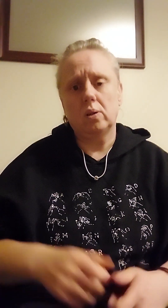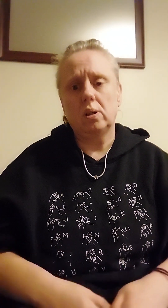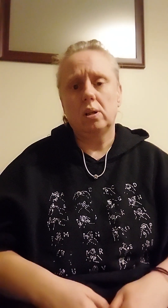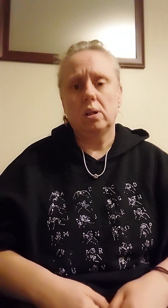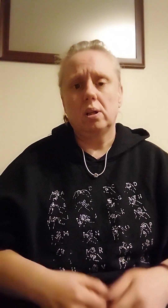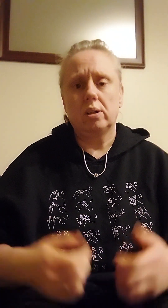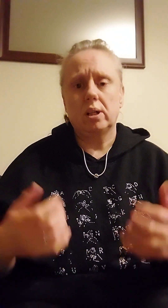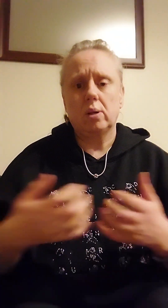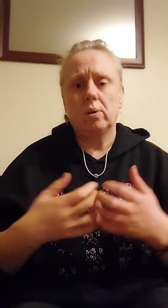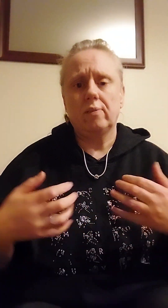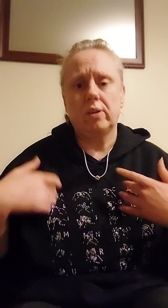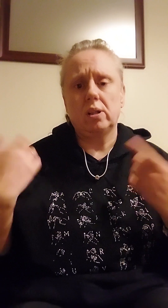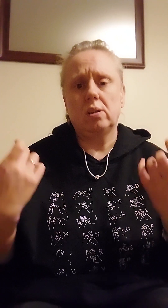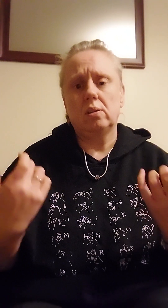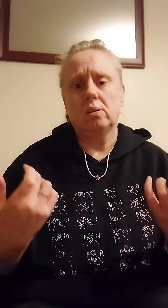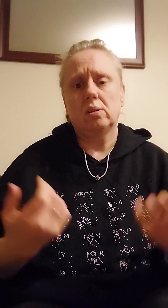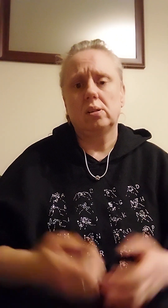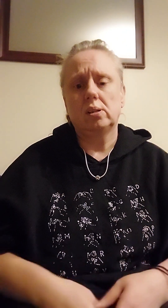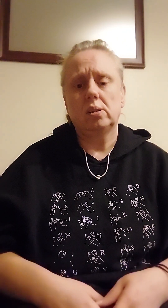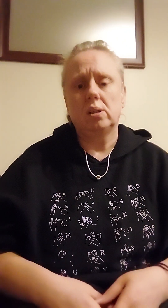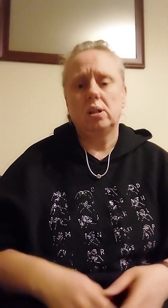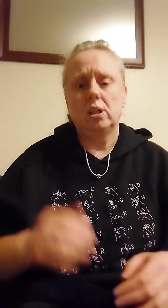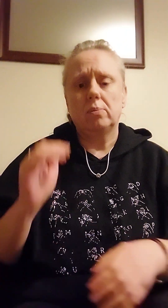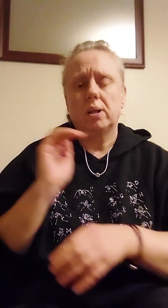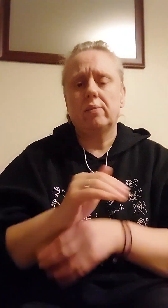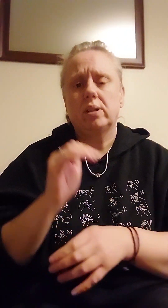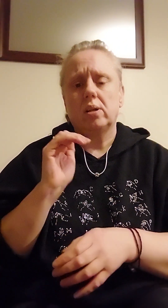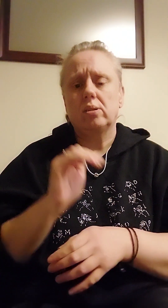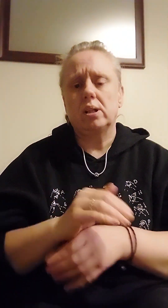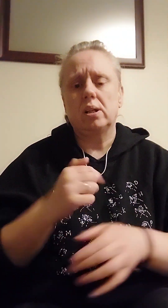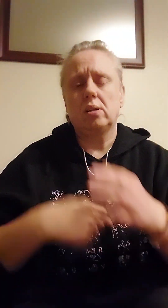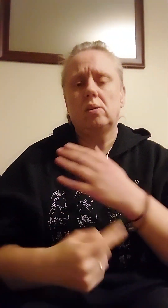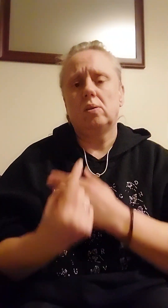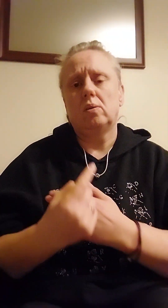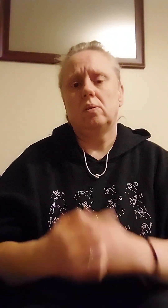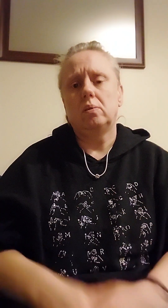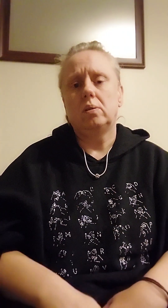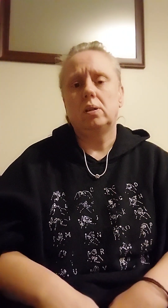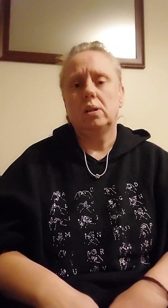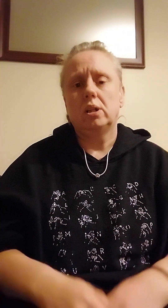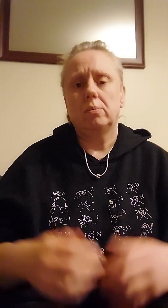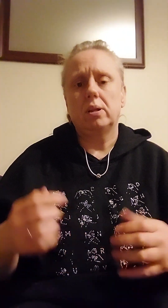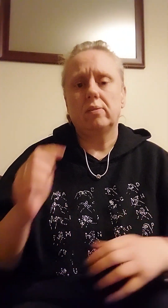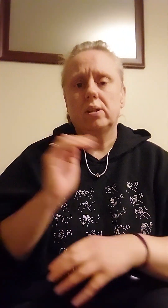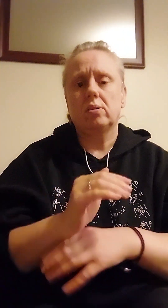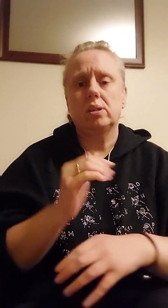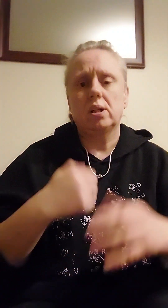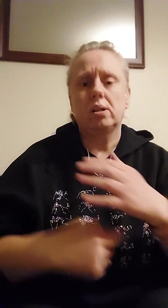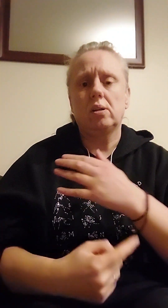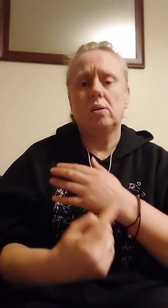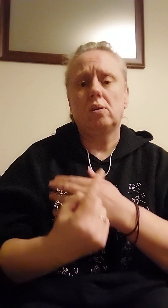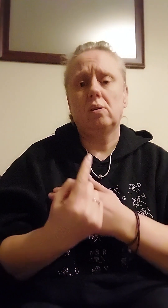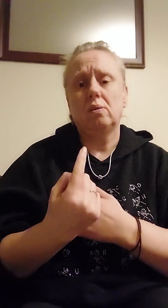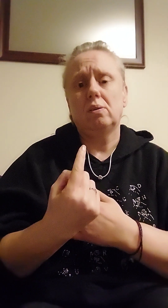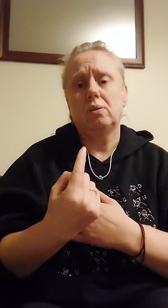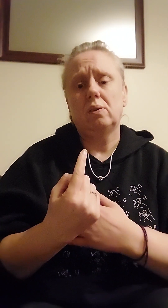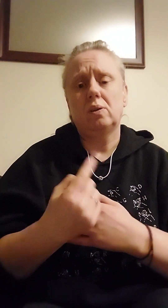just how it feels To be left outside alone, to be left outside alone